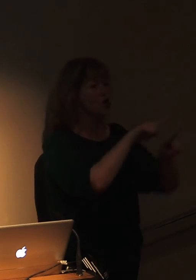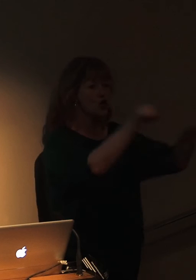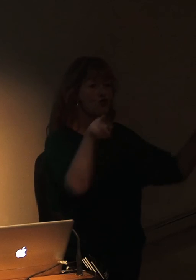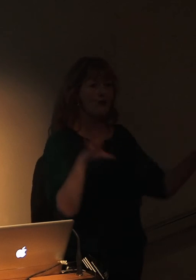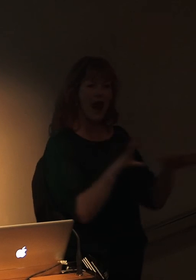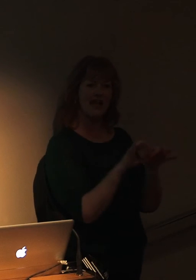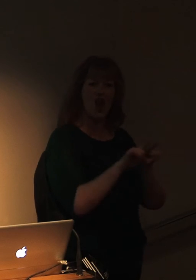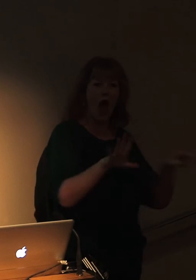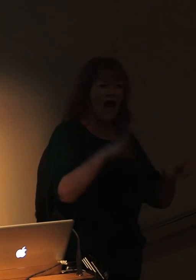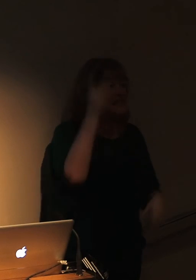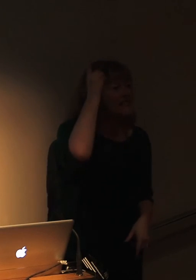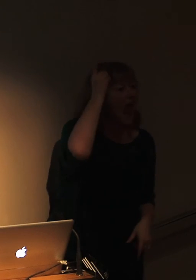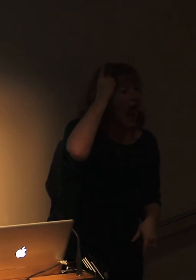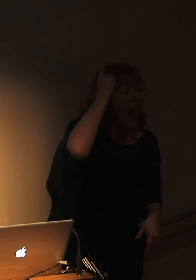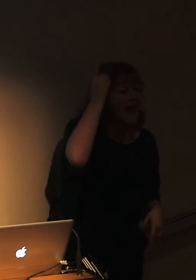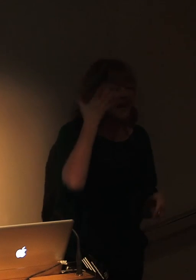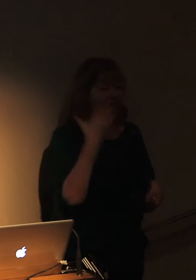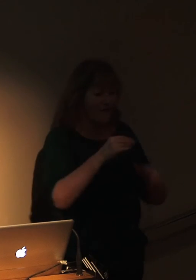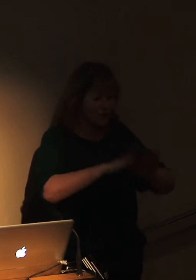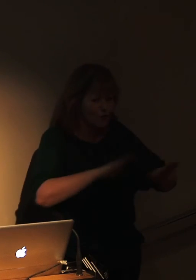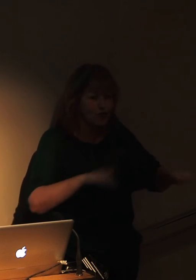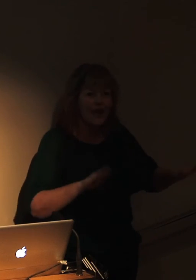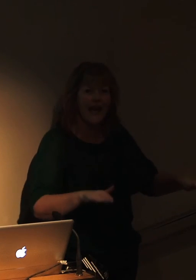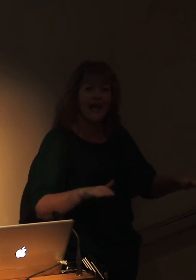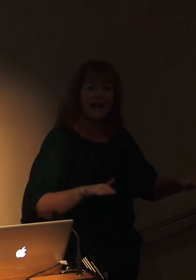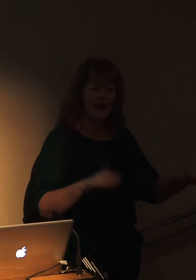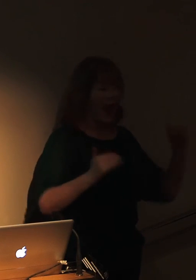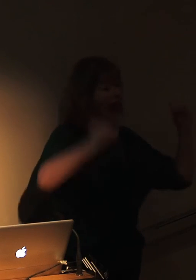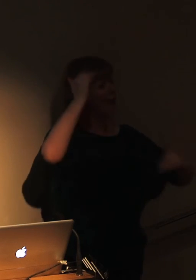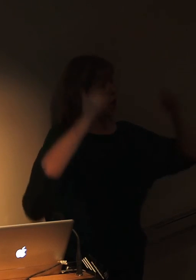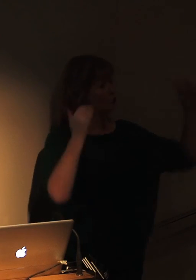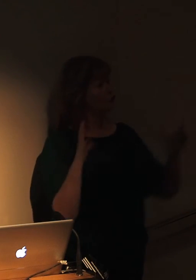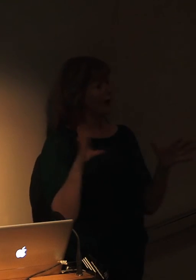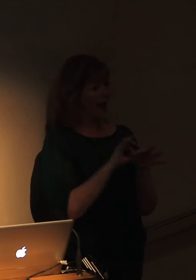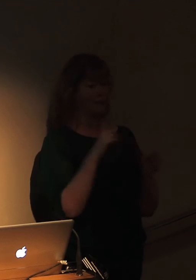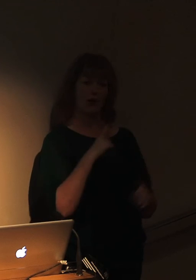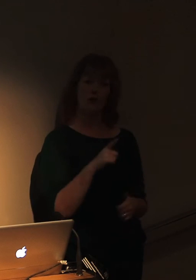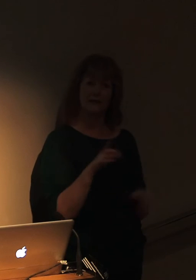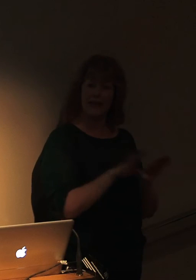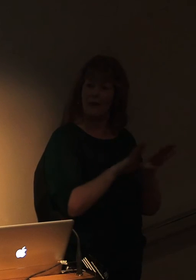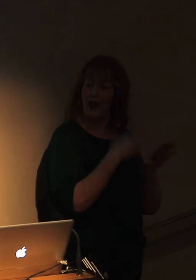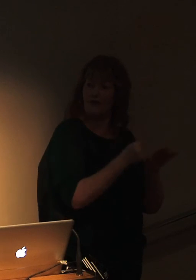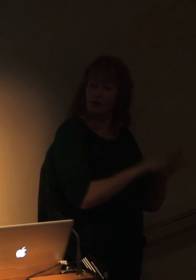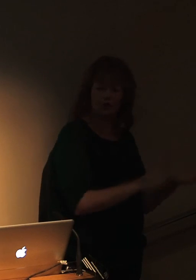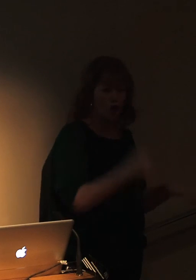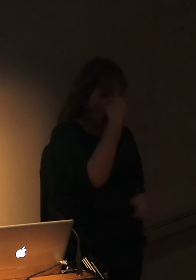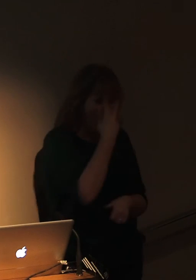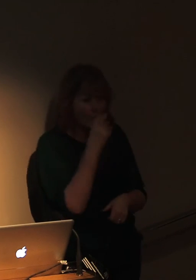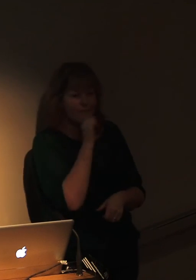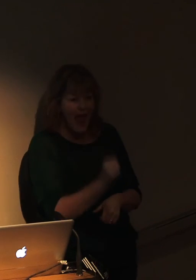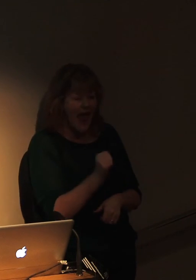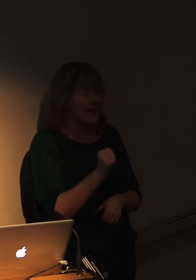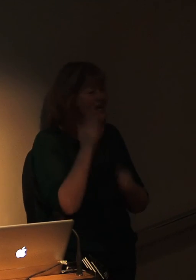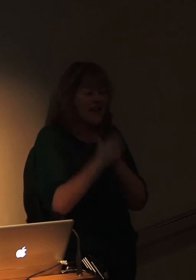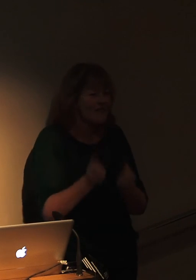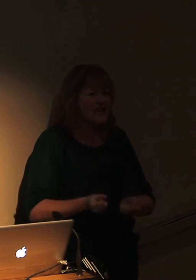he's like a dad, he's got kids. The adults relate because he's the same, he's got kids there as well. The old guy is the guy who just never gives up. We've